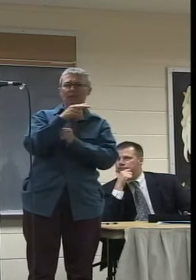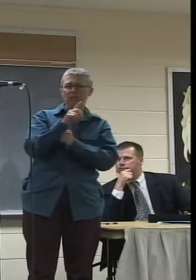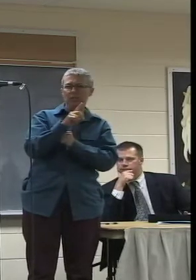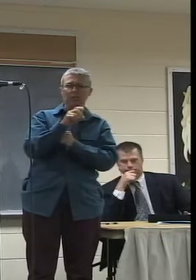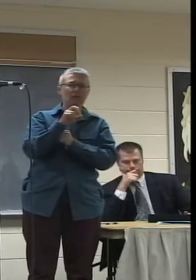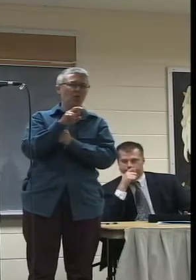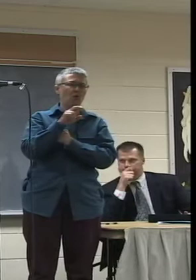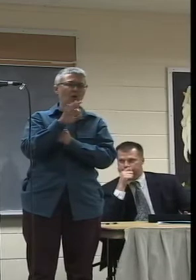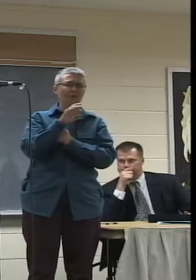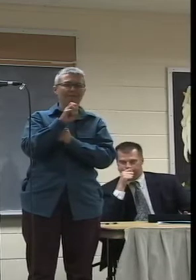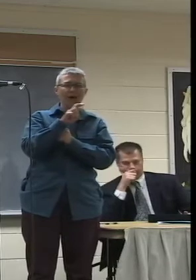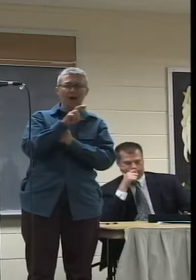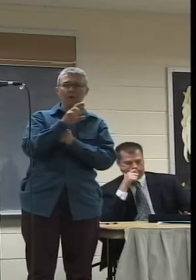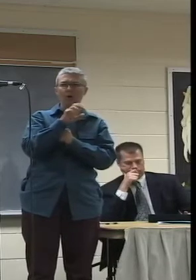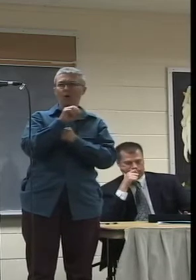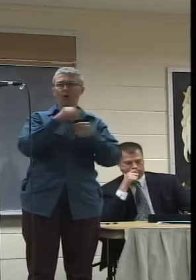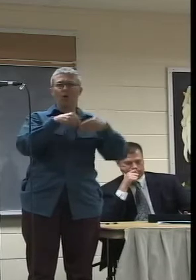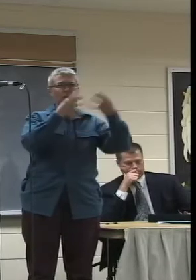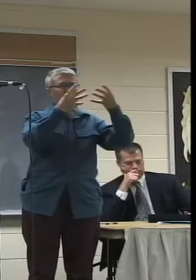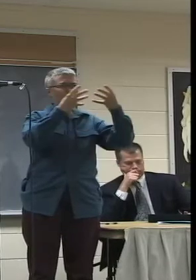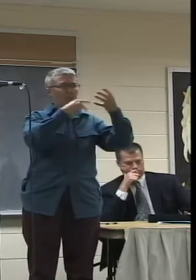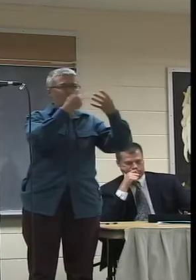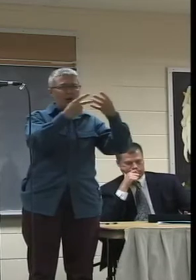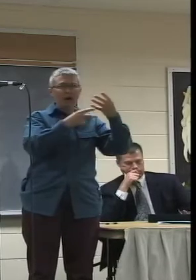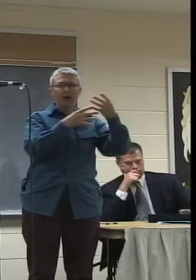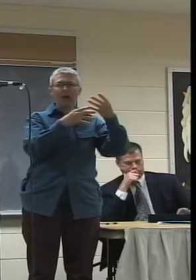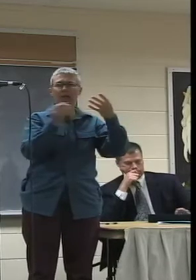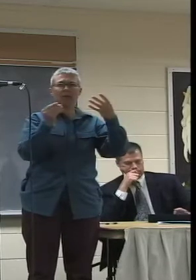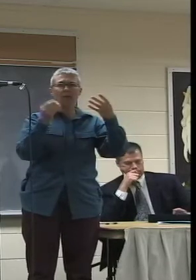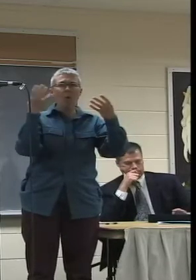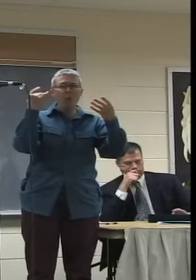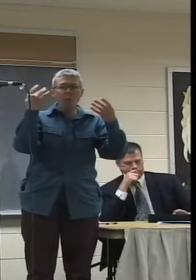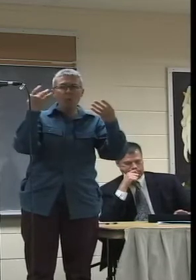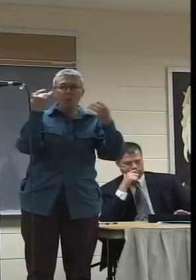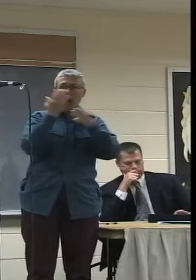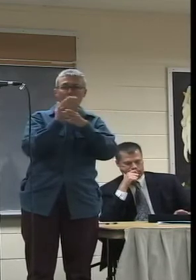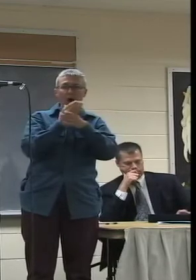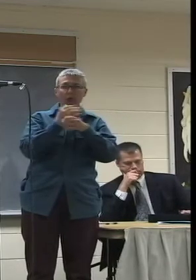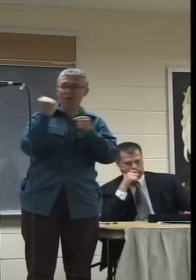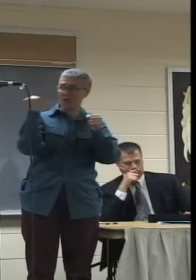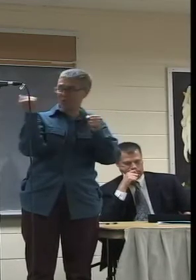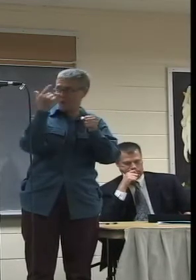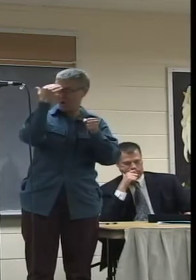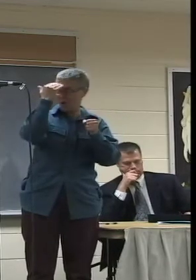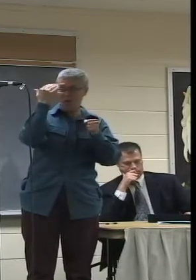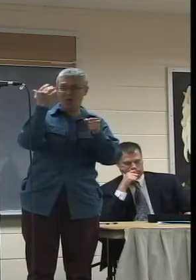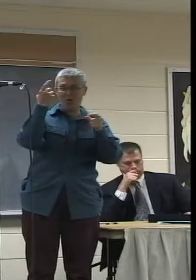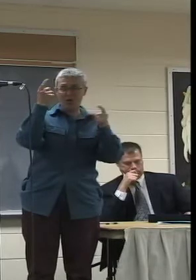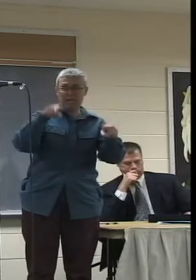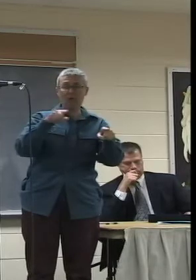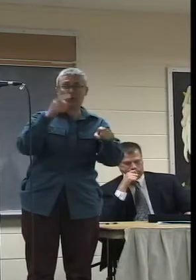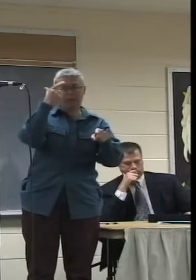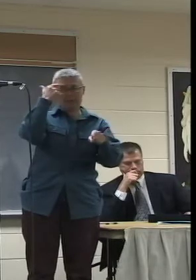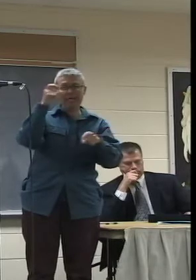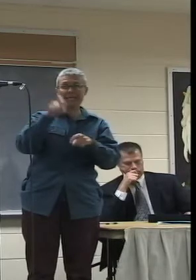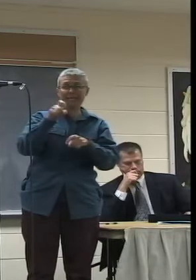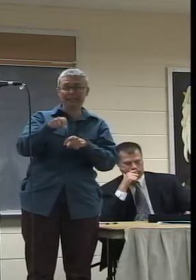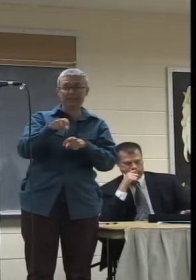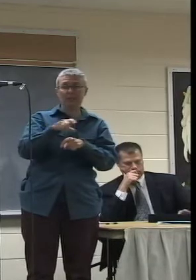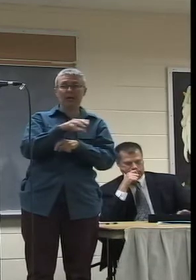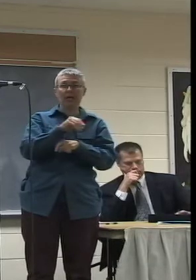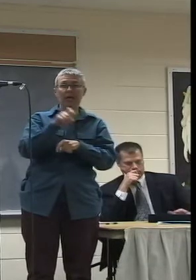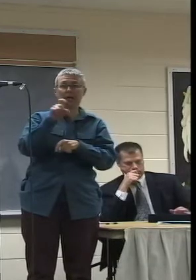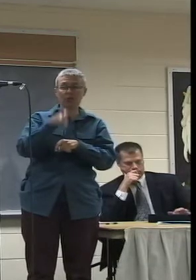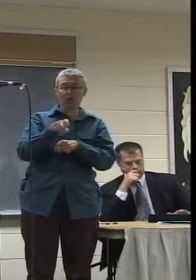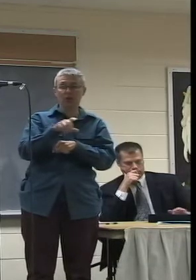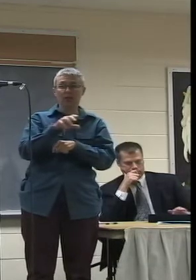optics or the program guide? And I think the answer is pretty much everybody here can agree that it needs to be done, and it should be done, it's